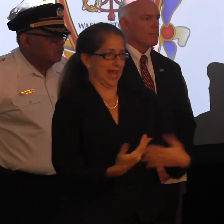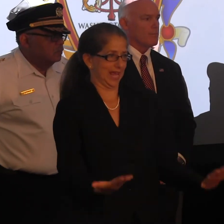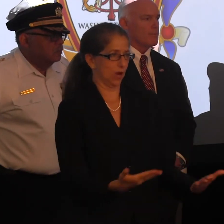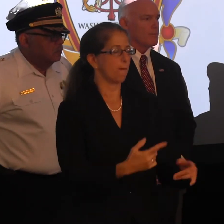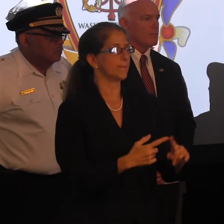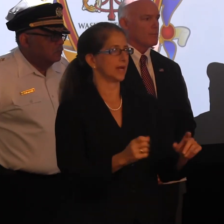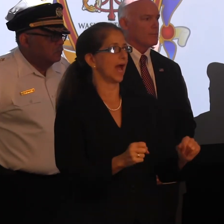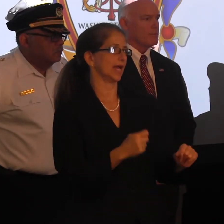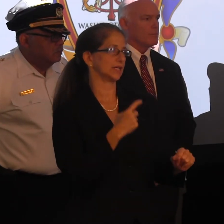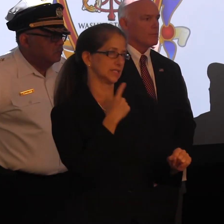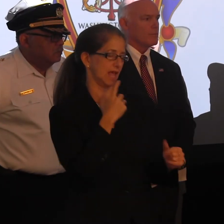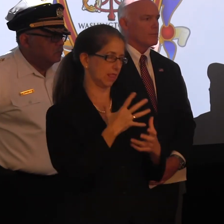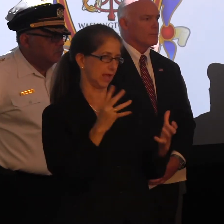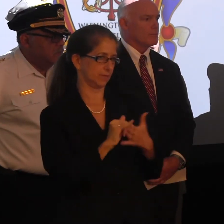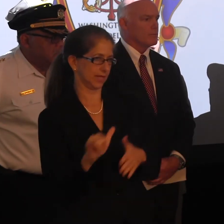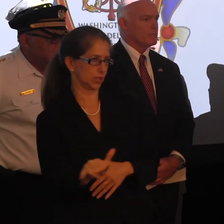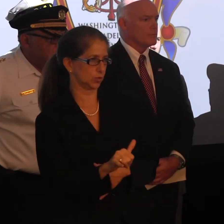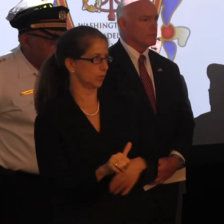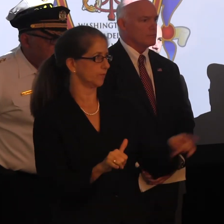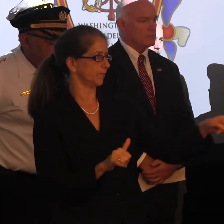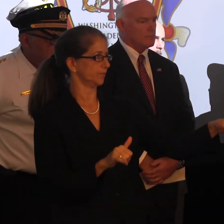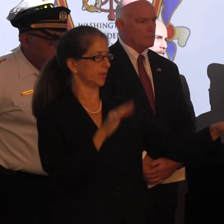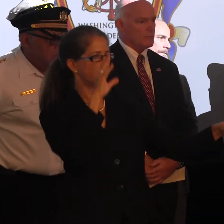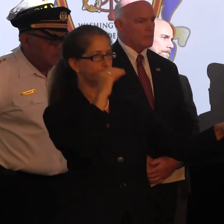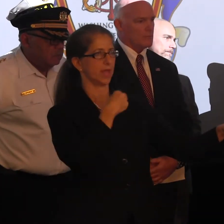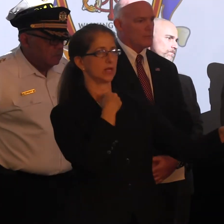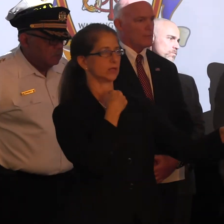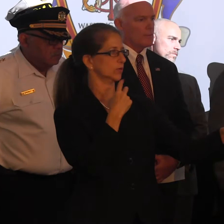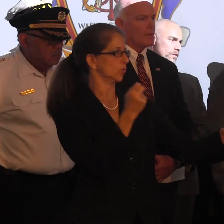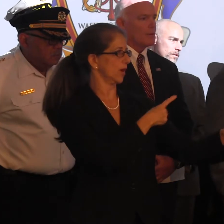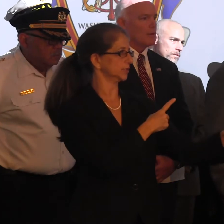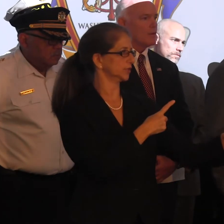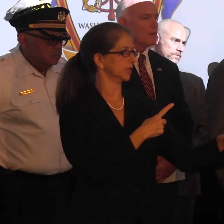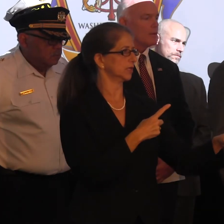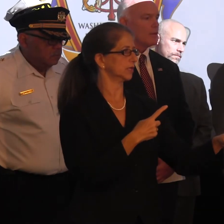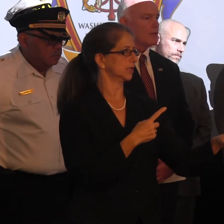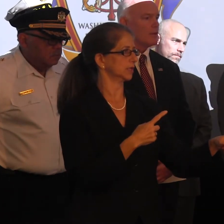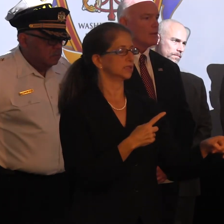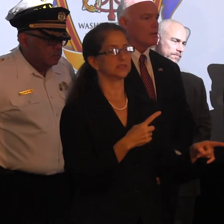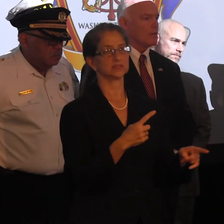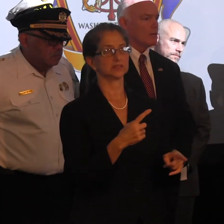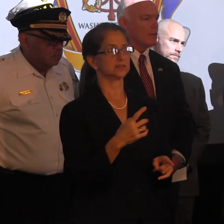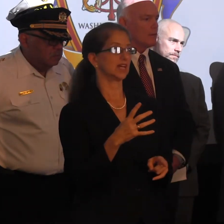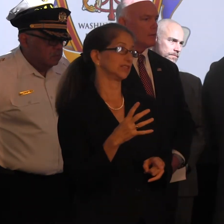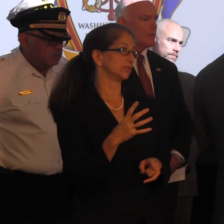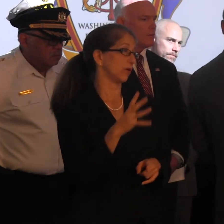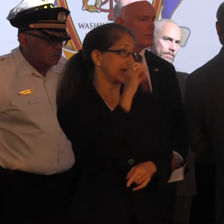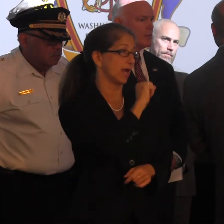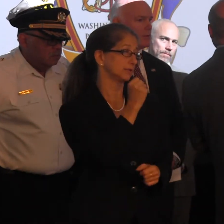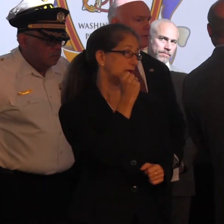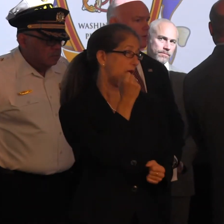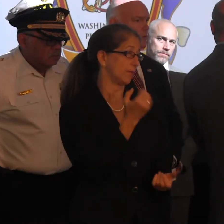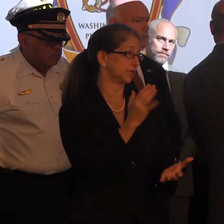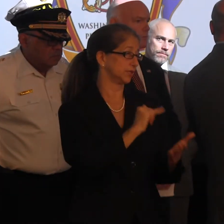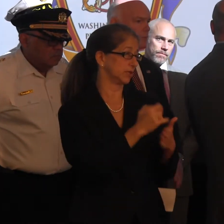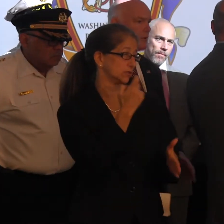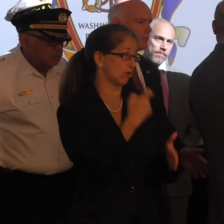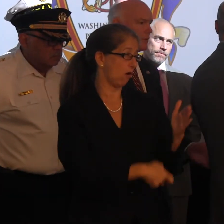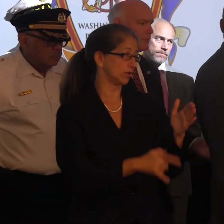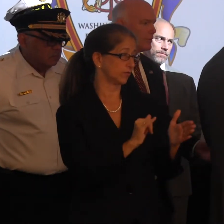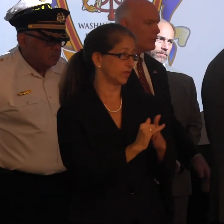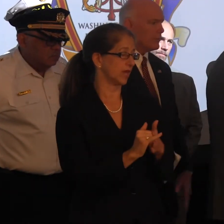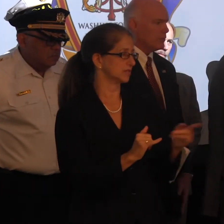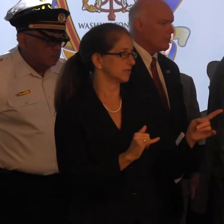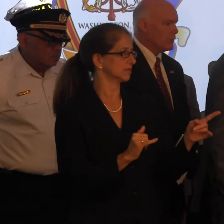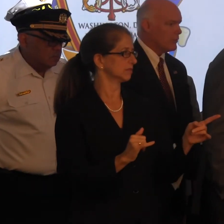I could say a mouthful about that, too. But is there a back-of-the-envelope type of estimate as to what it would cost to do this? What do you think?